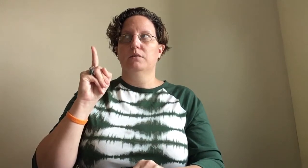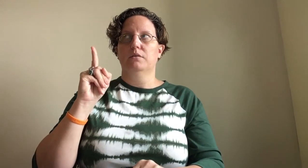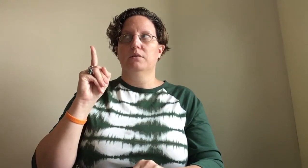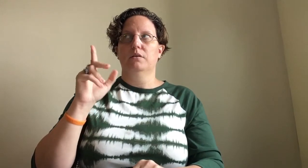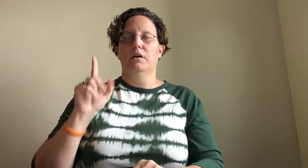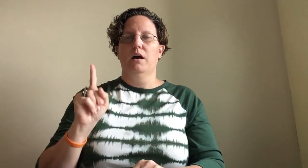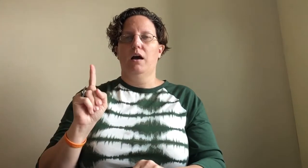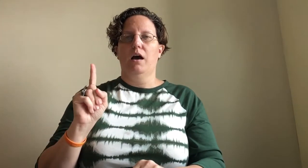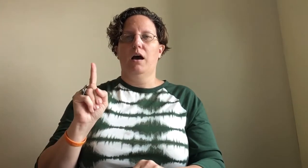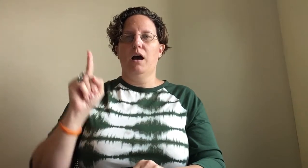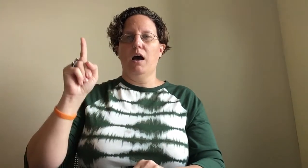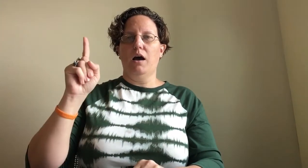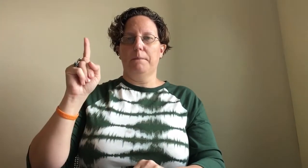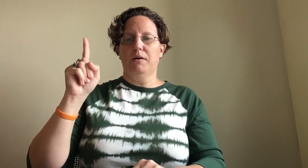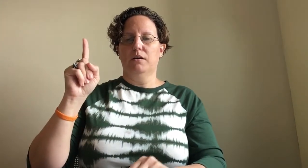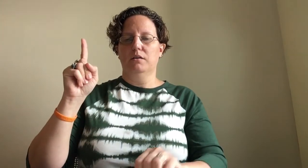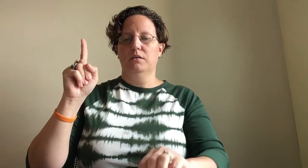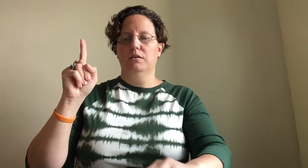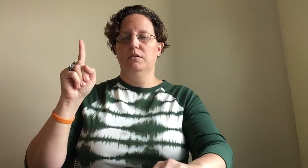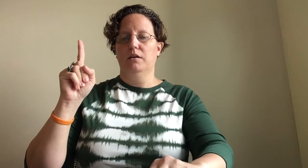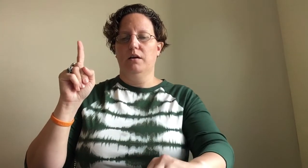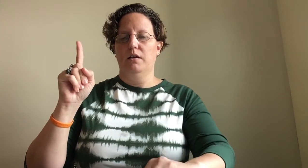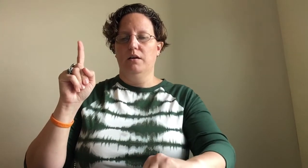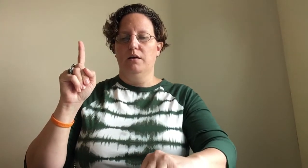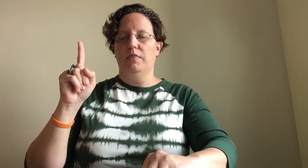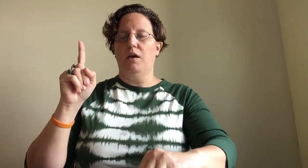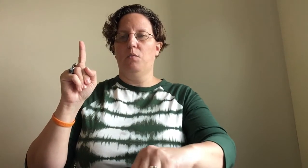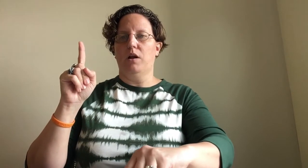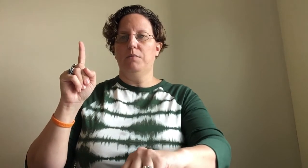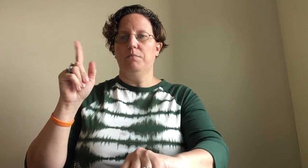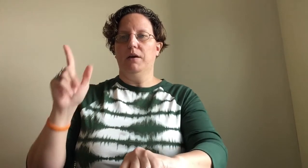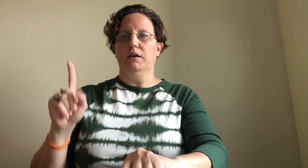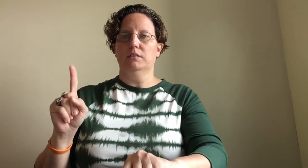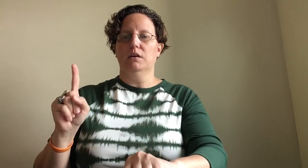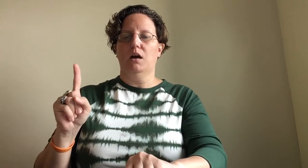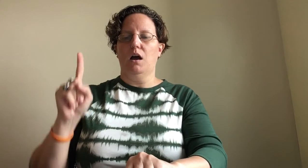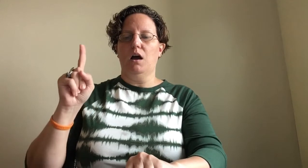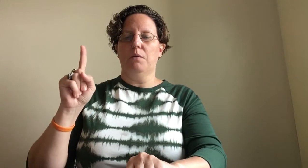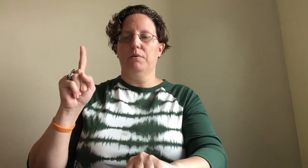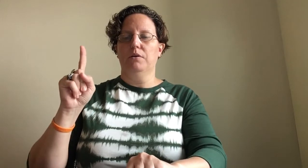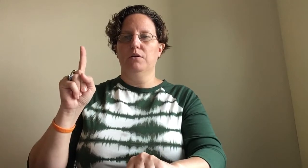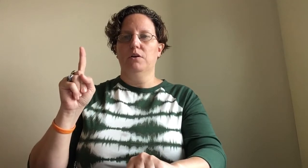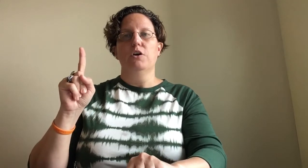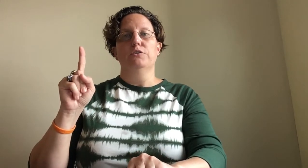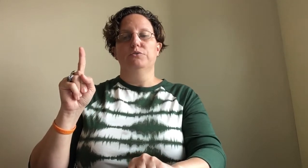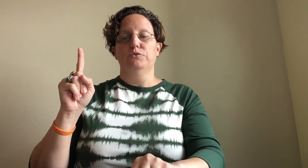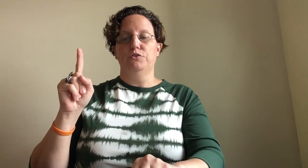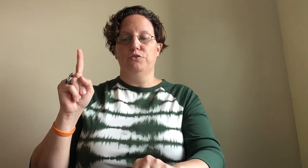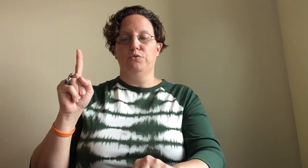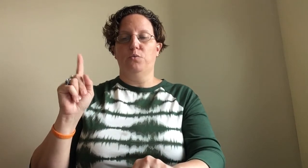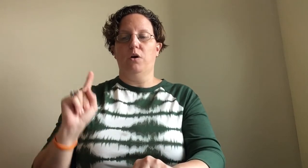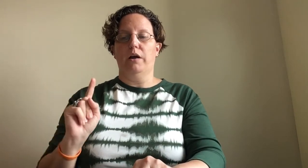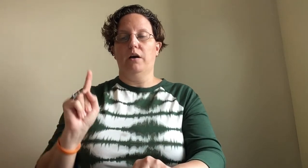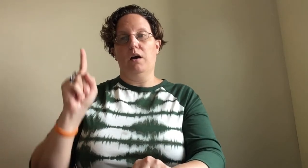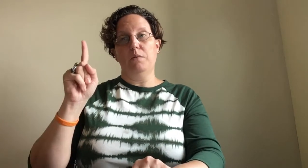Up. Up. They want to be picked up. Do you want up?